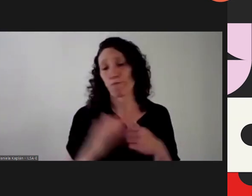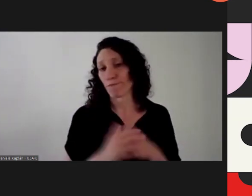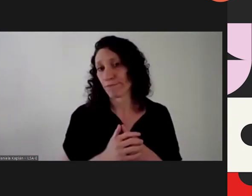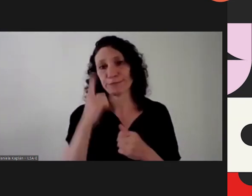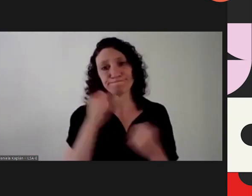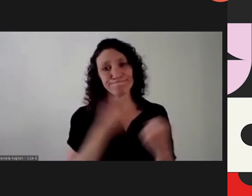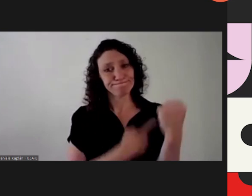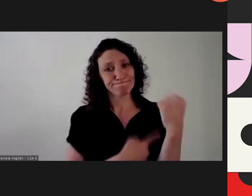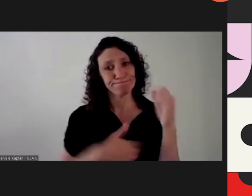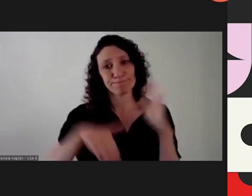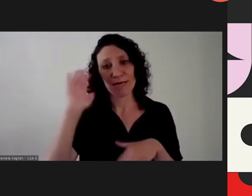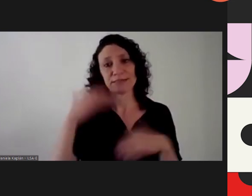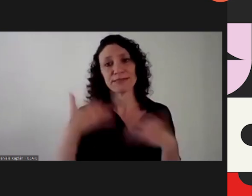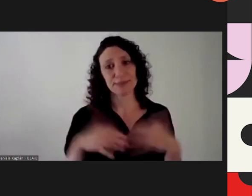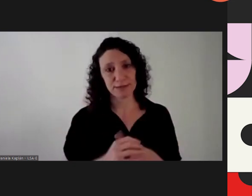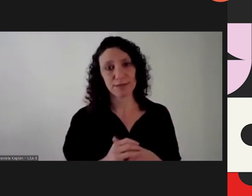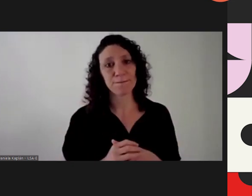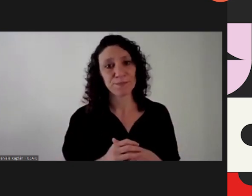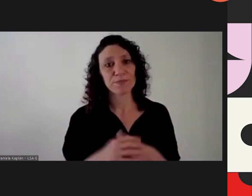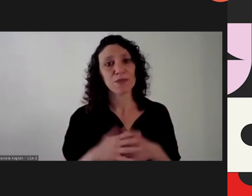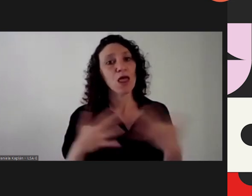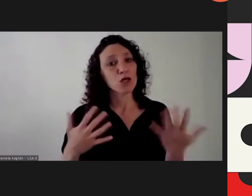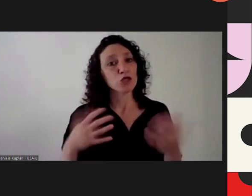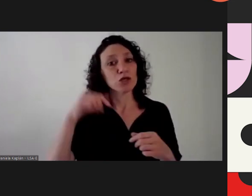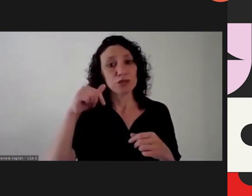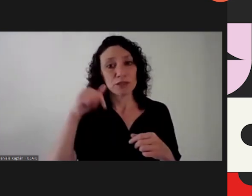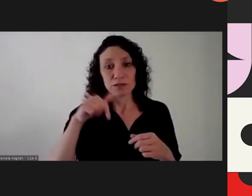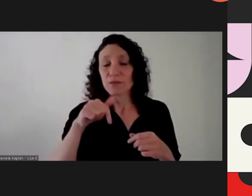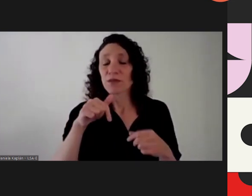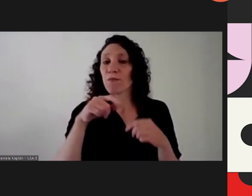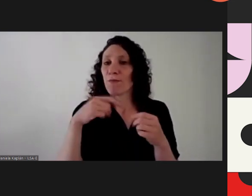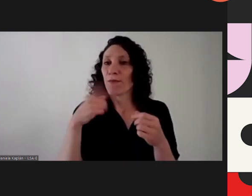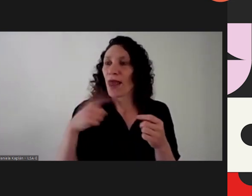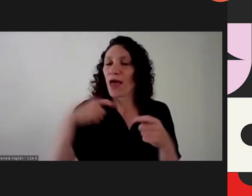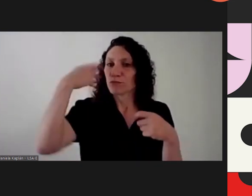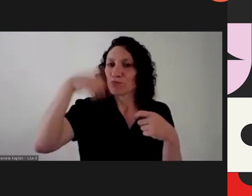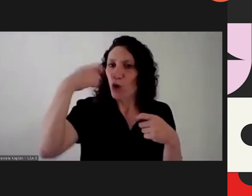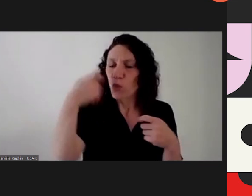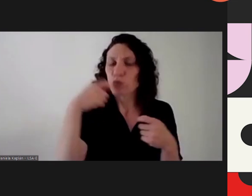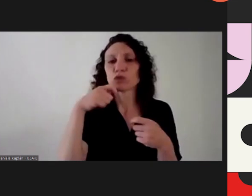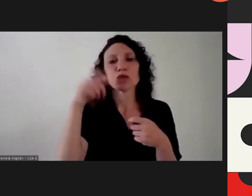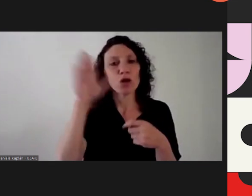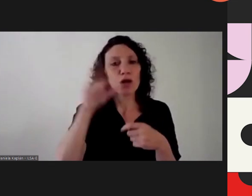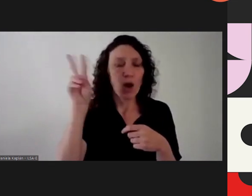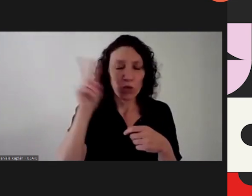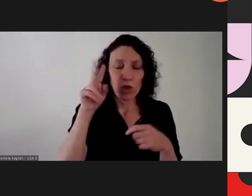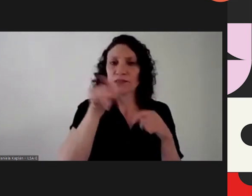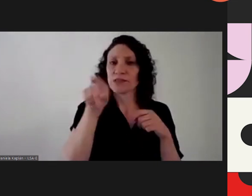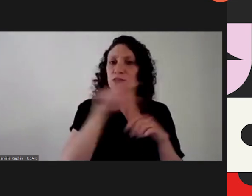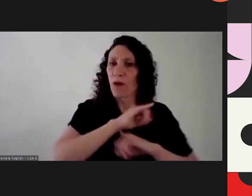by male. It's the box of resonance for